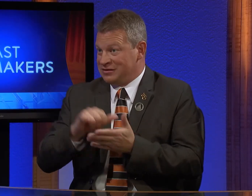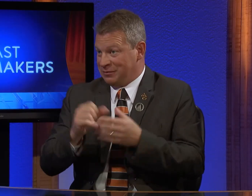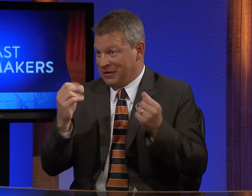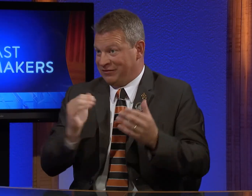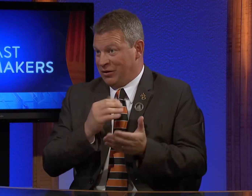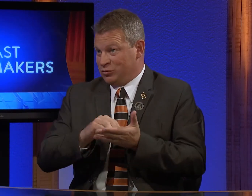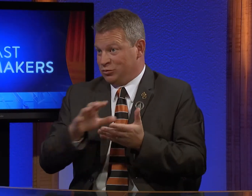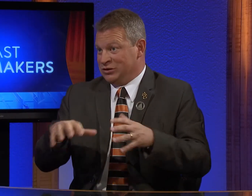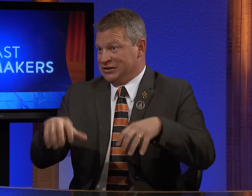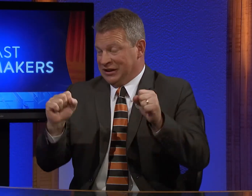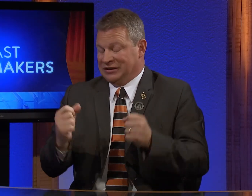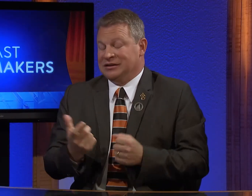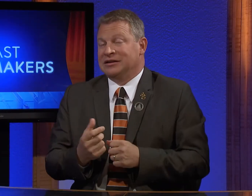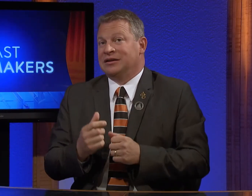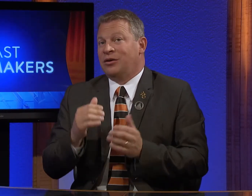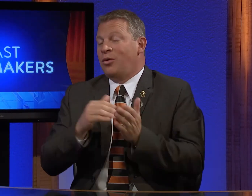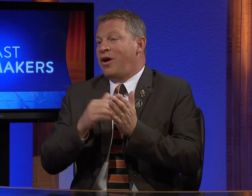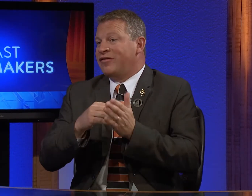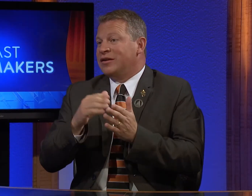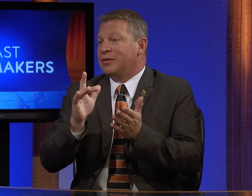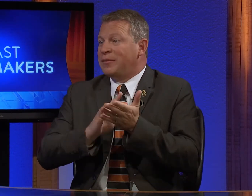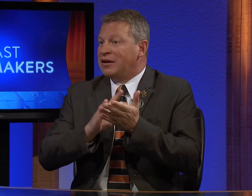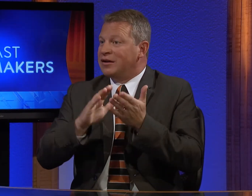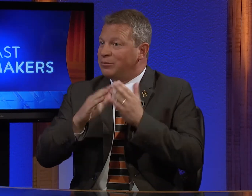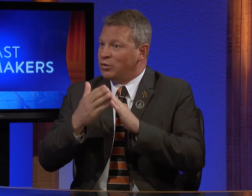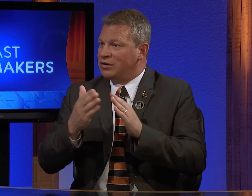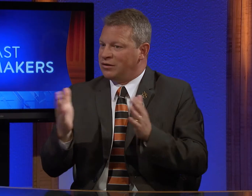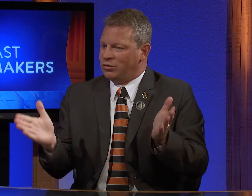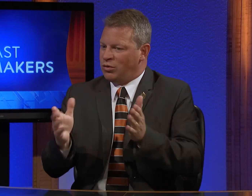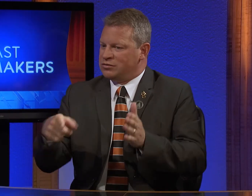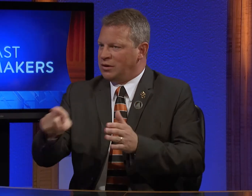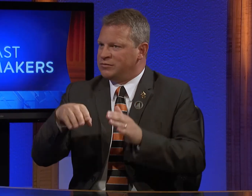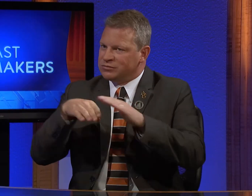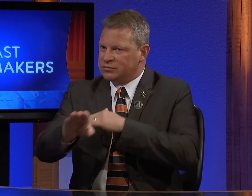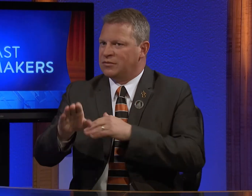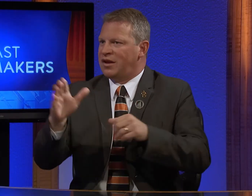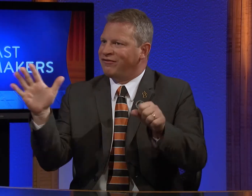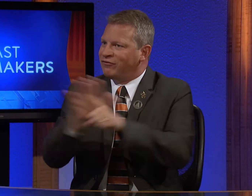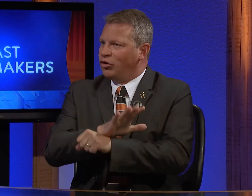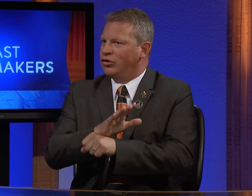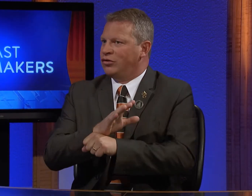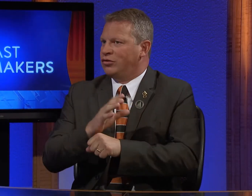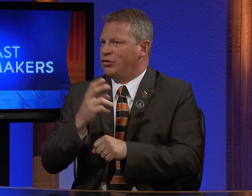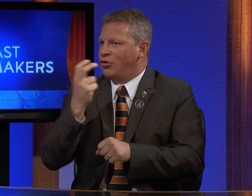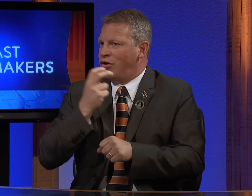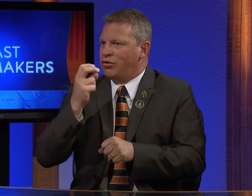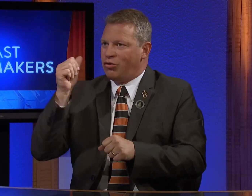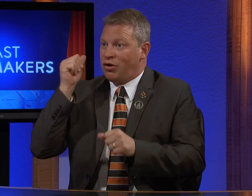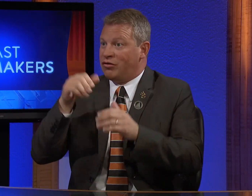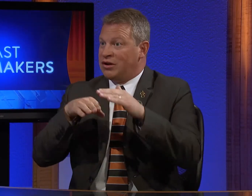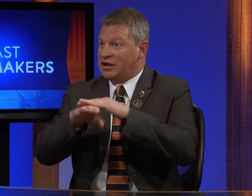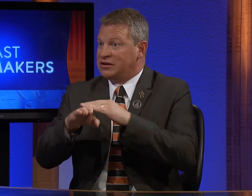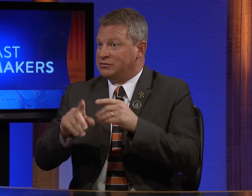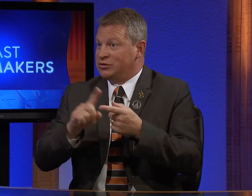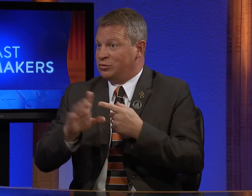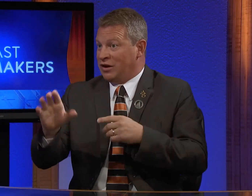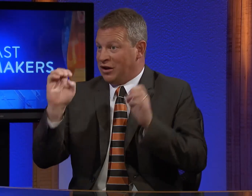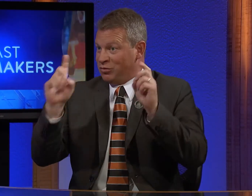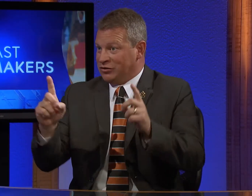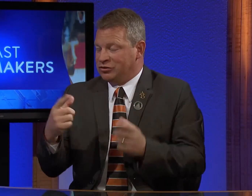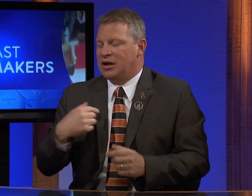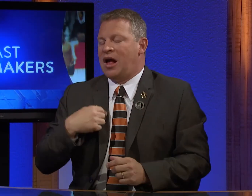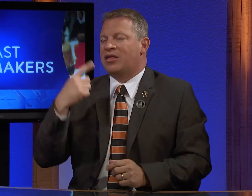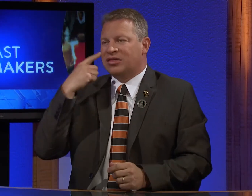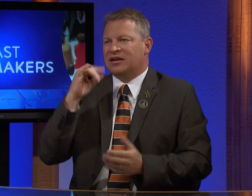cochlear implants that many of our students have. Often the medical community encourages them to be fully